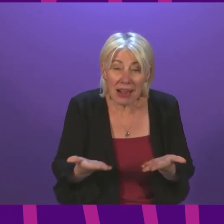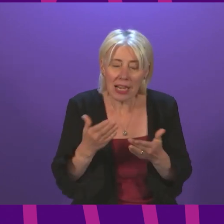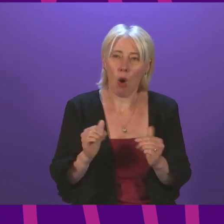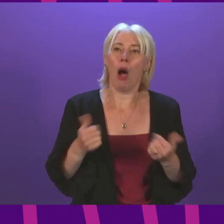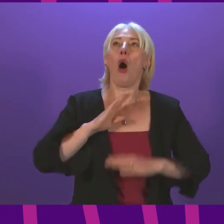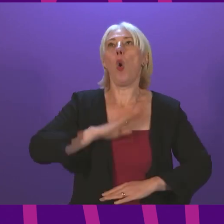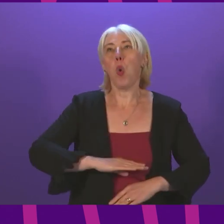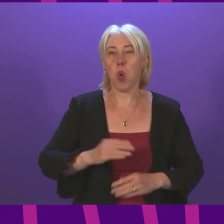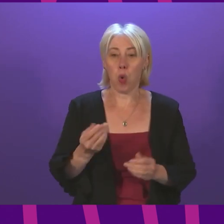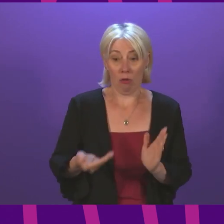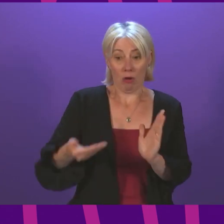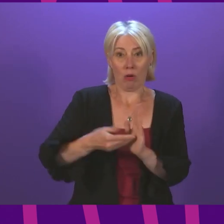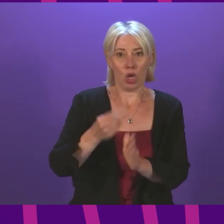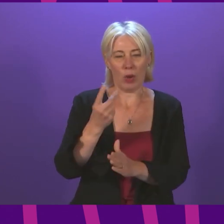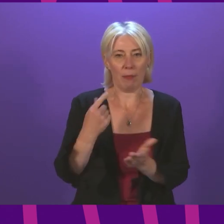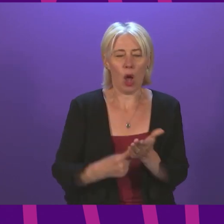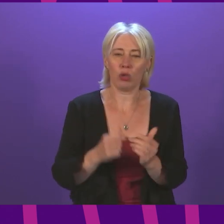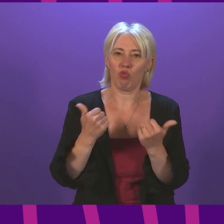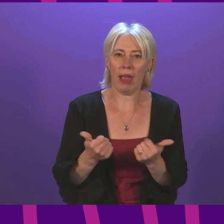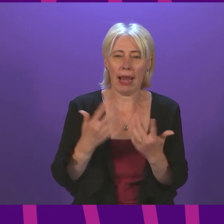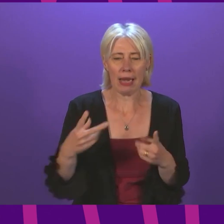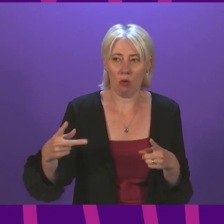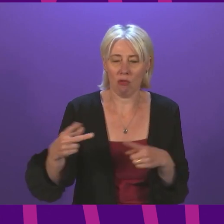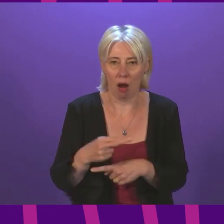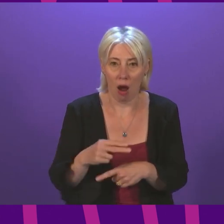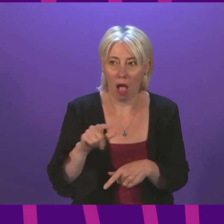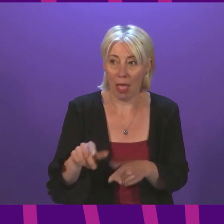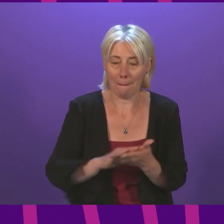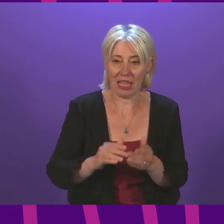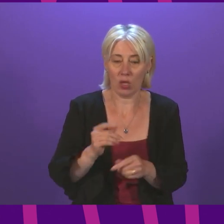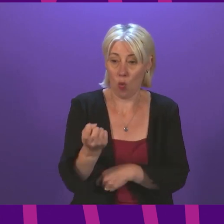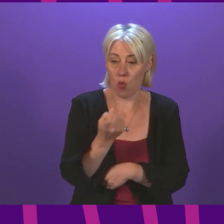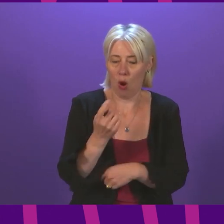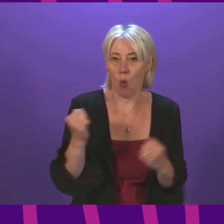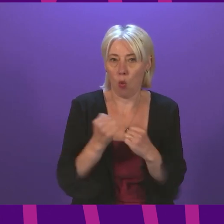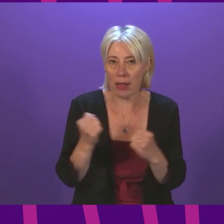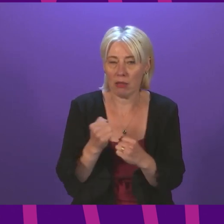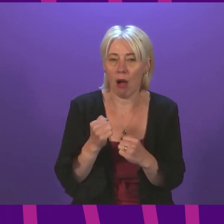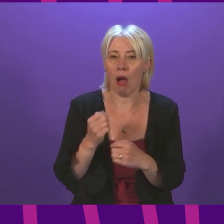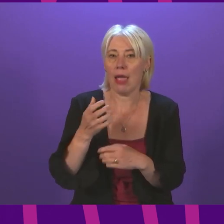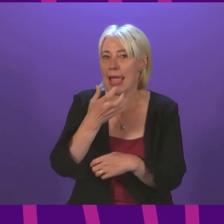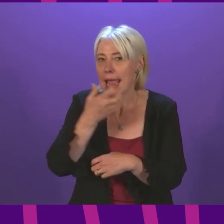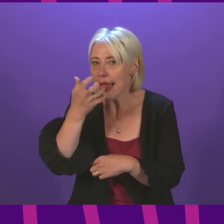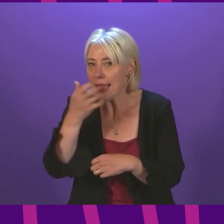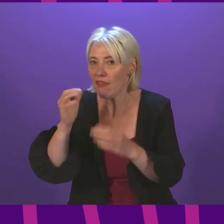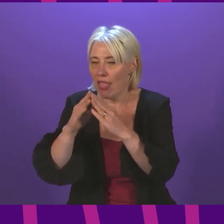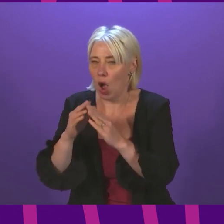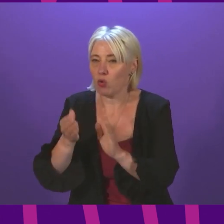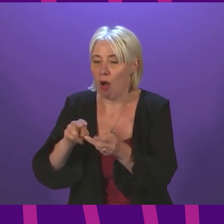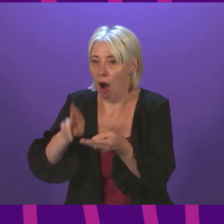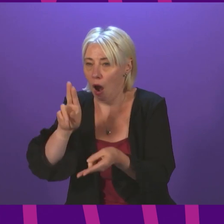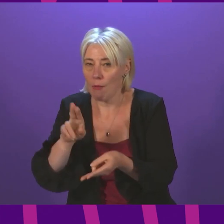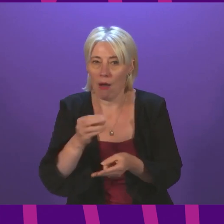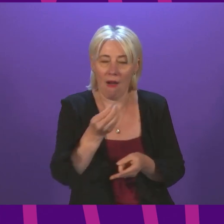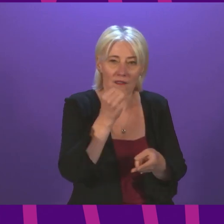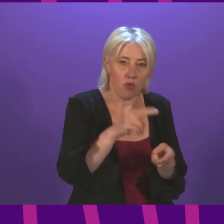welcome lifeline as we head into a winter beset with increased costs to fuel and food, looming increases to national insurance and the end of